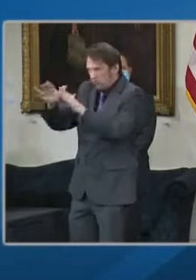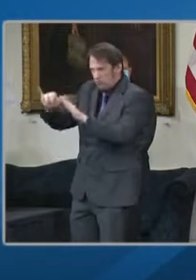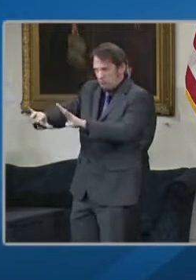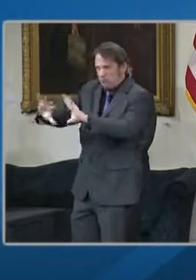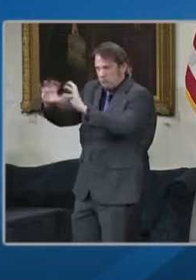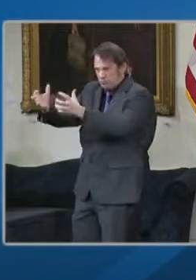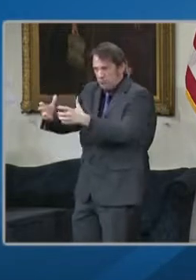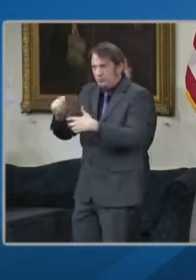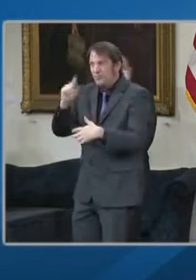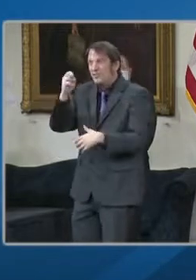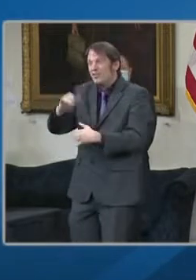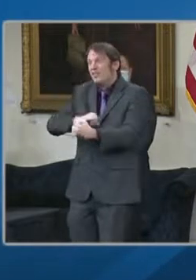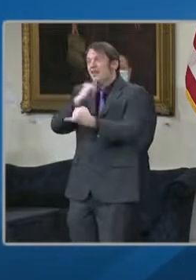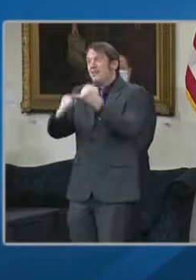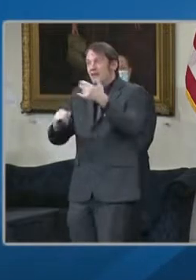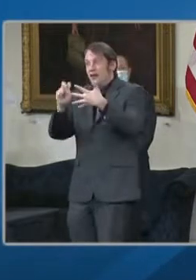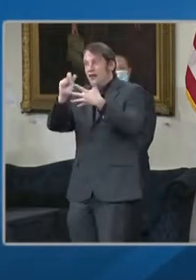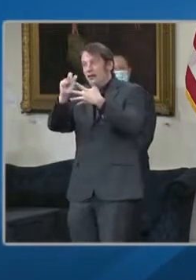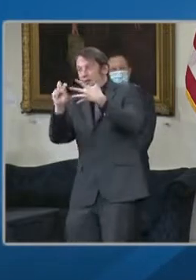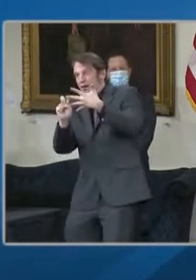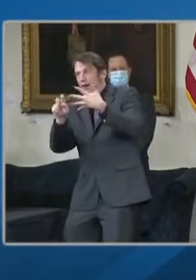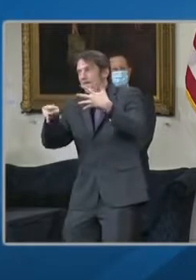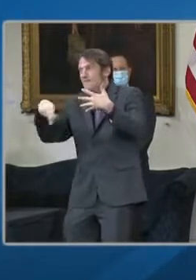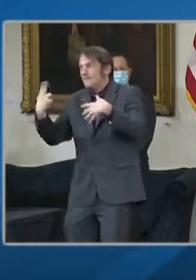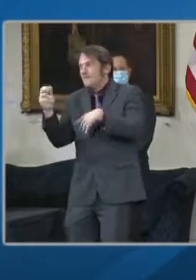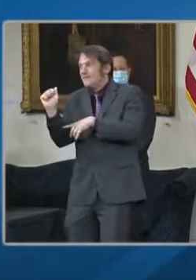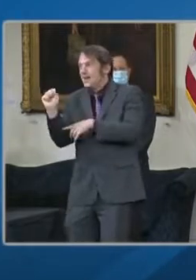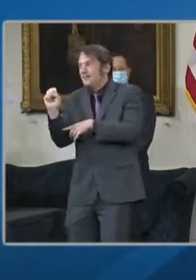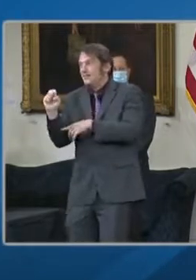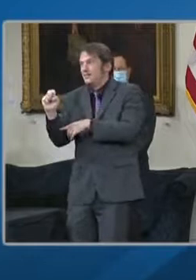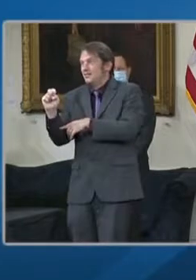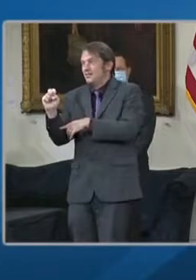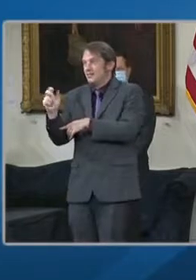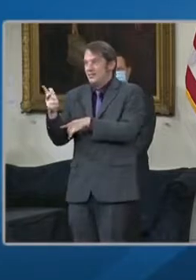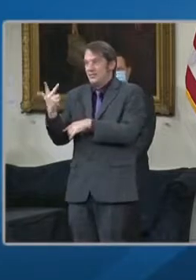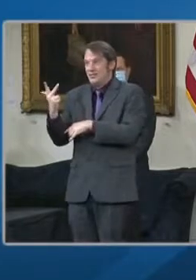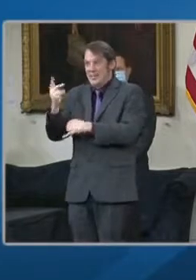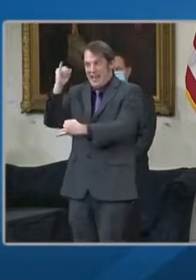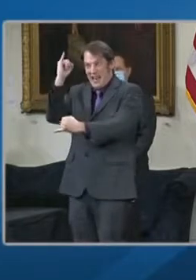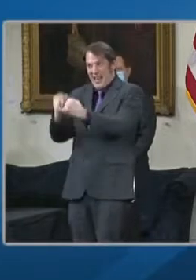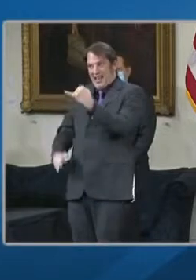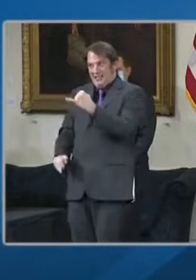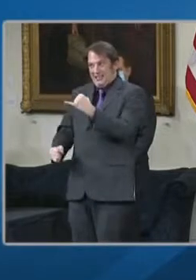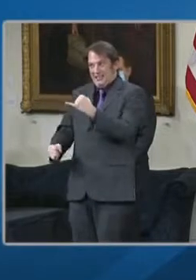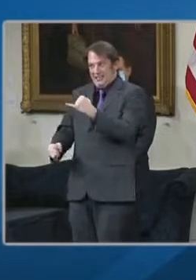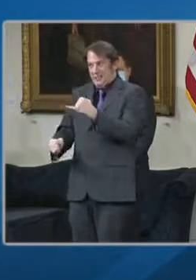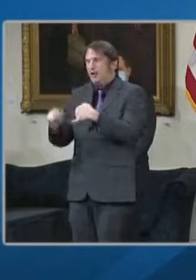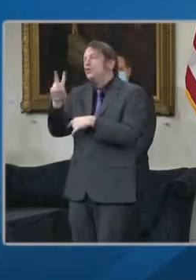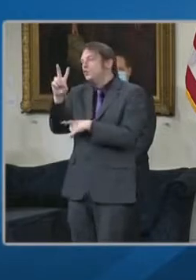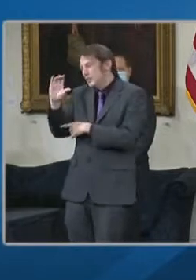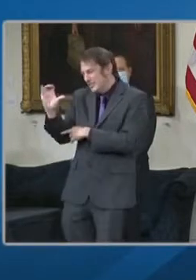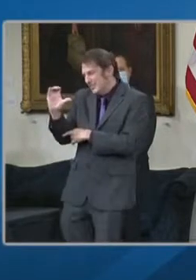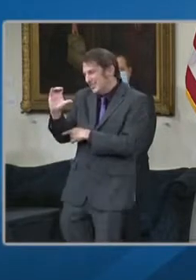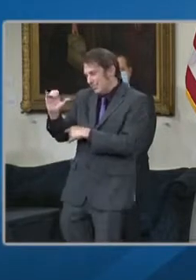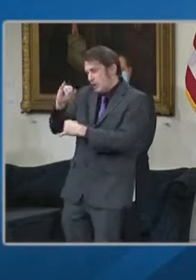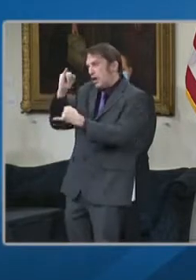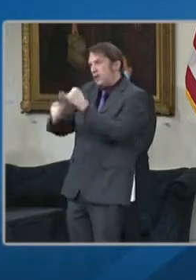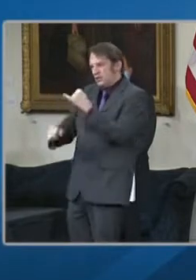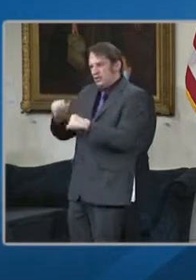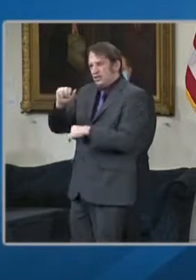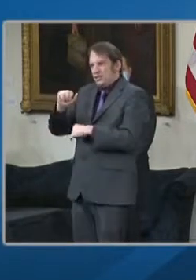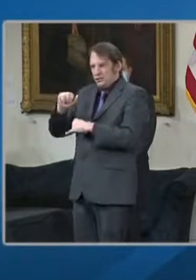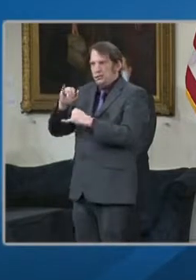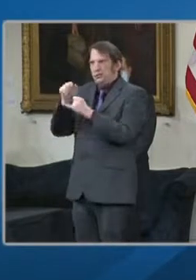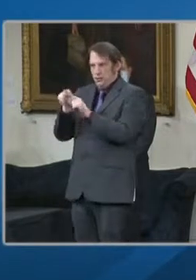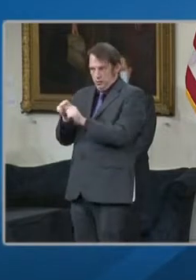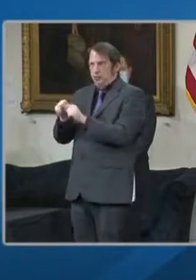COVID vaccines beginning April 13th. Phase 2 includes all Marylanders 55 and older,